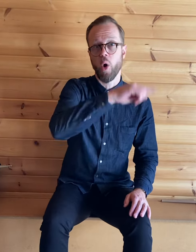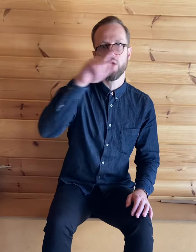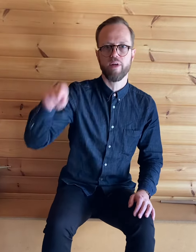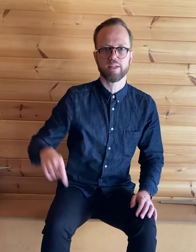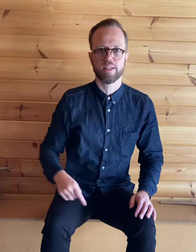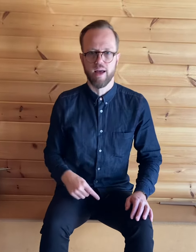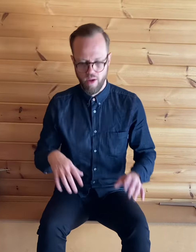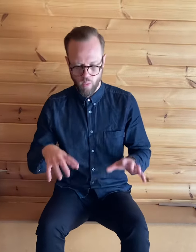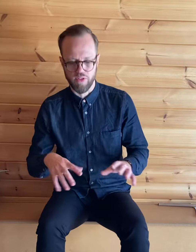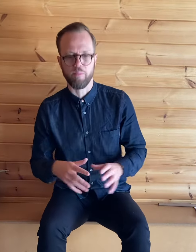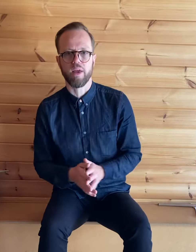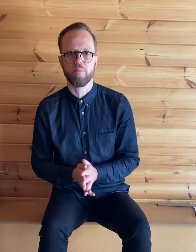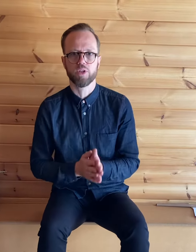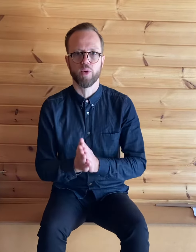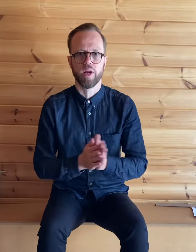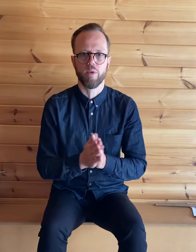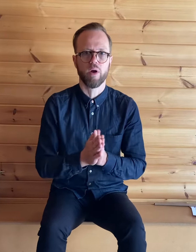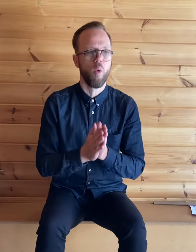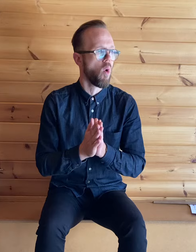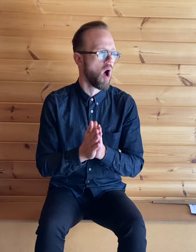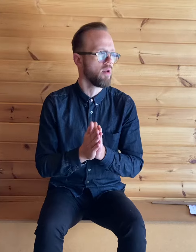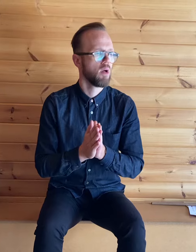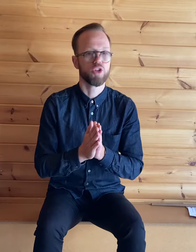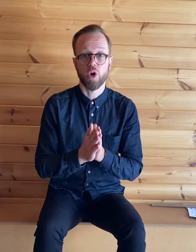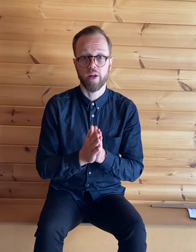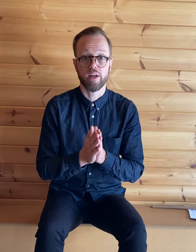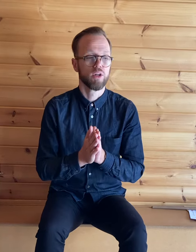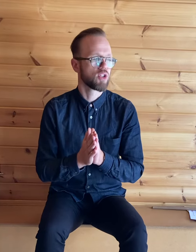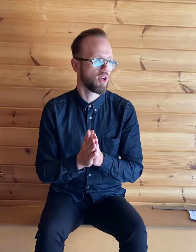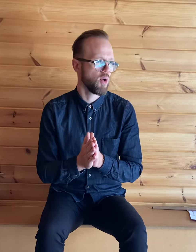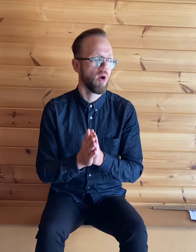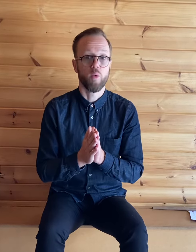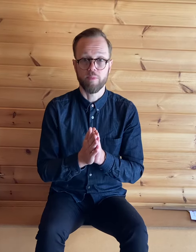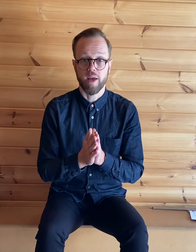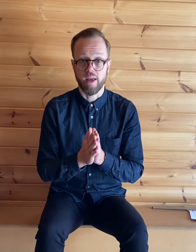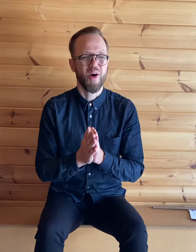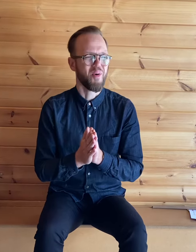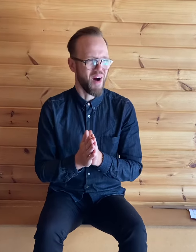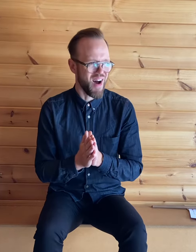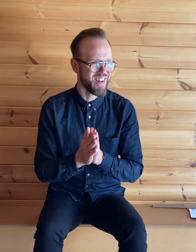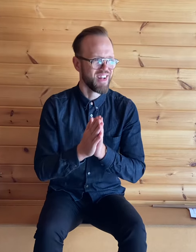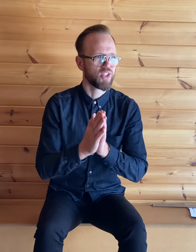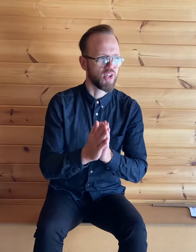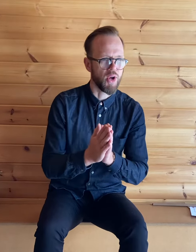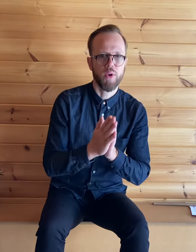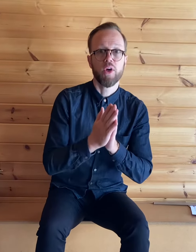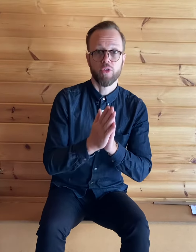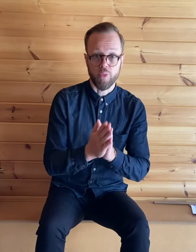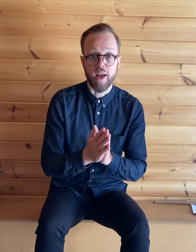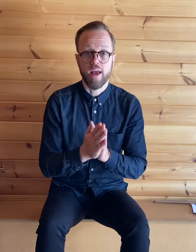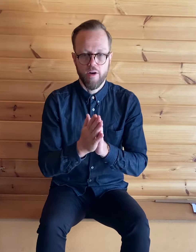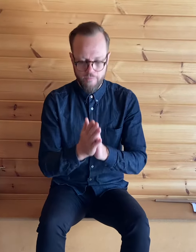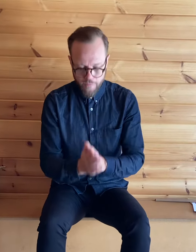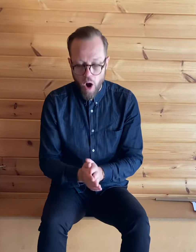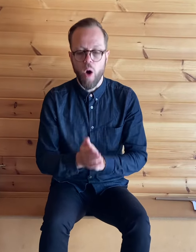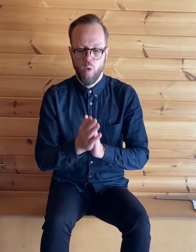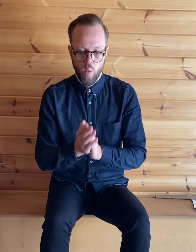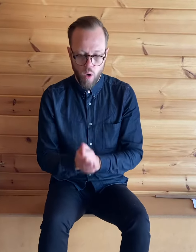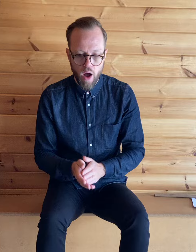all of that together with the beat in between here we go one join in two with me one two three four one